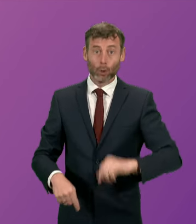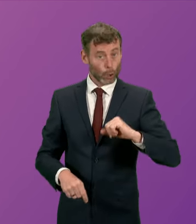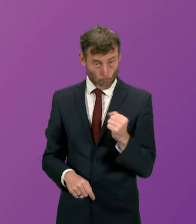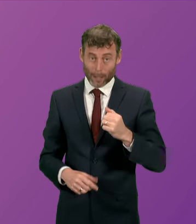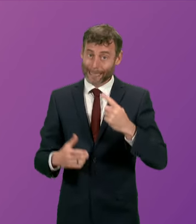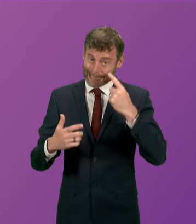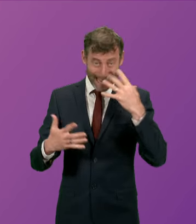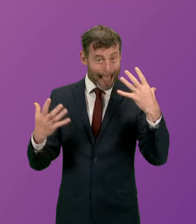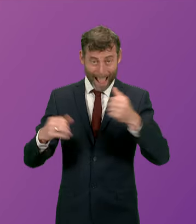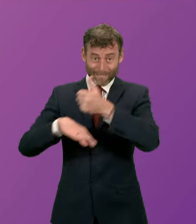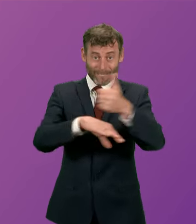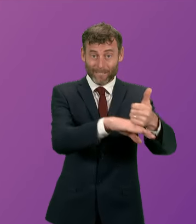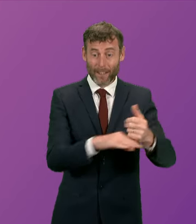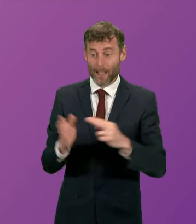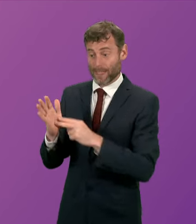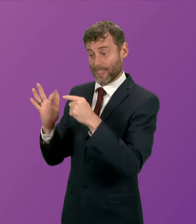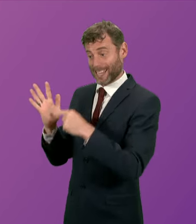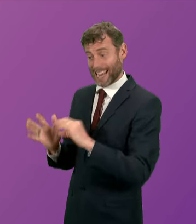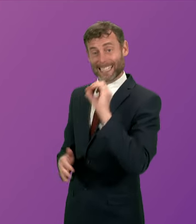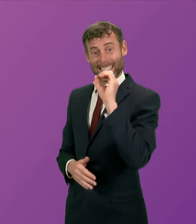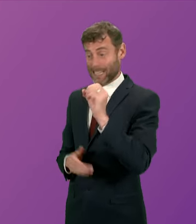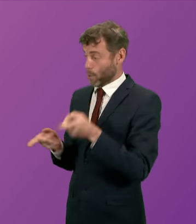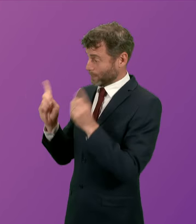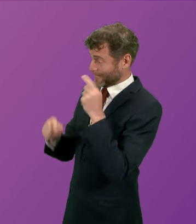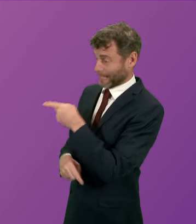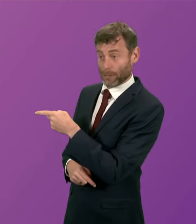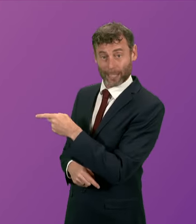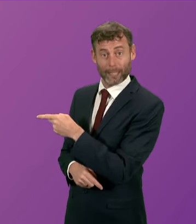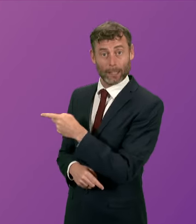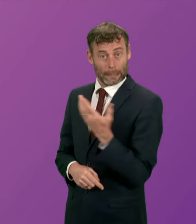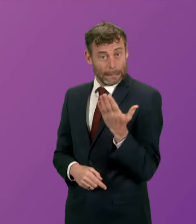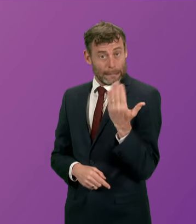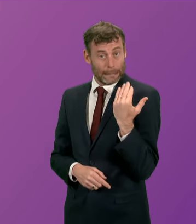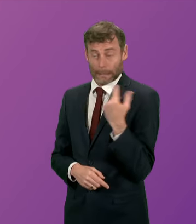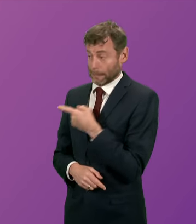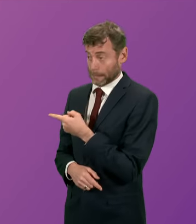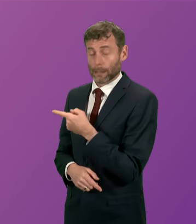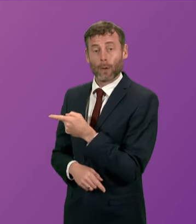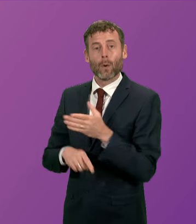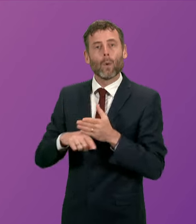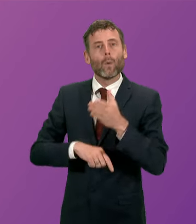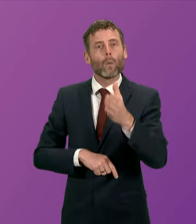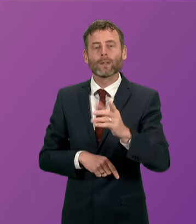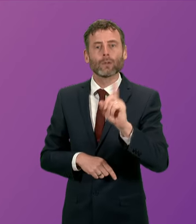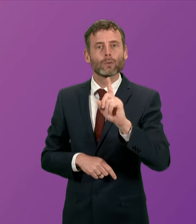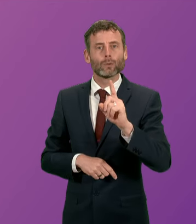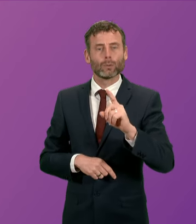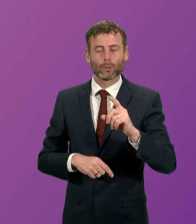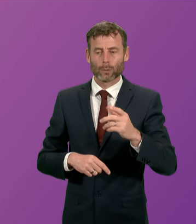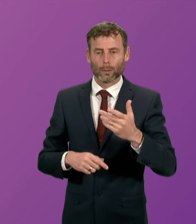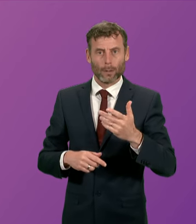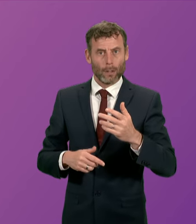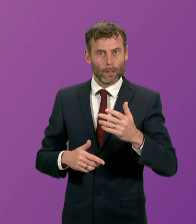being undertaken. The Net secretary was in NIG just a few weeks ago at the inauguration of the Sumitomo